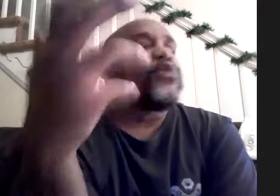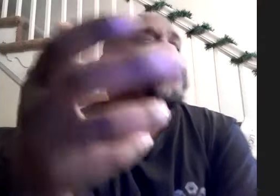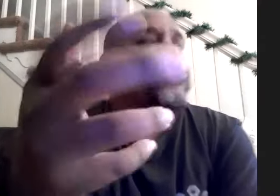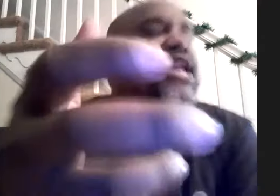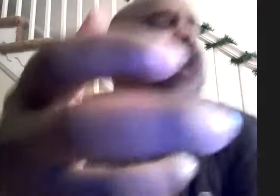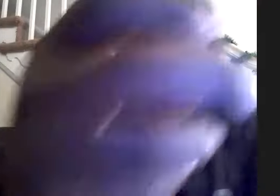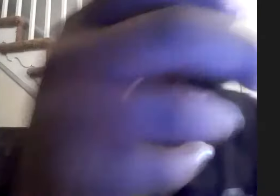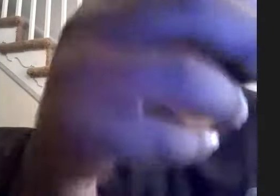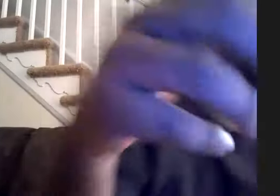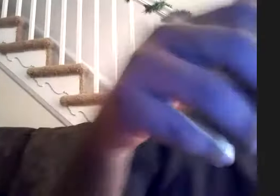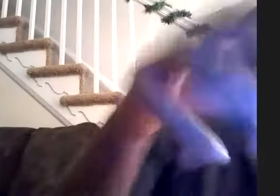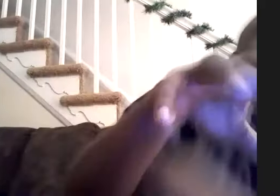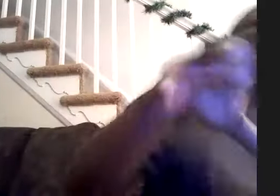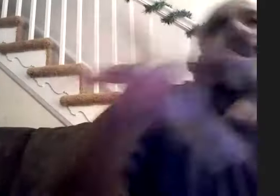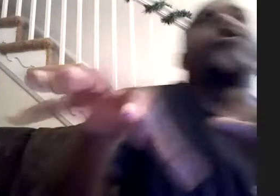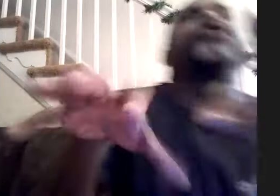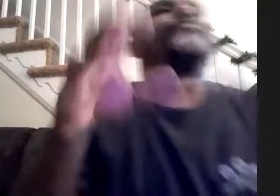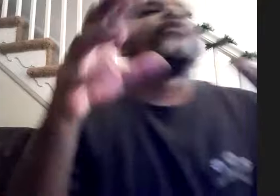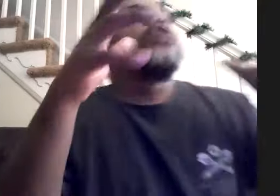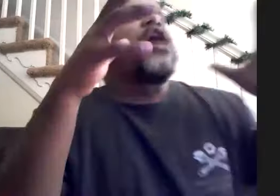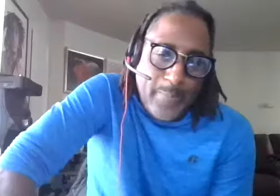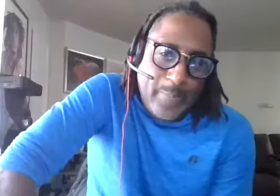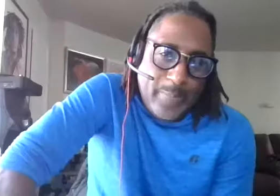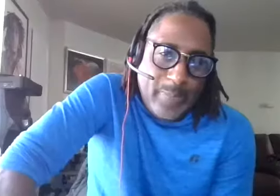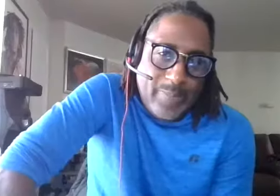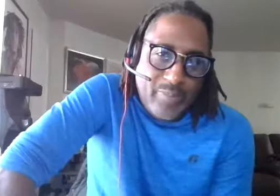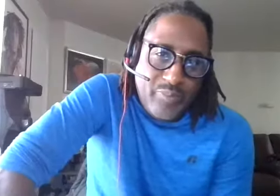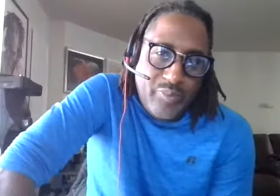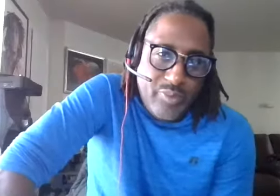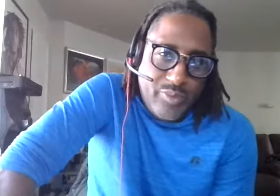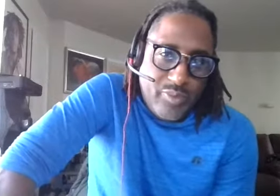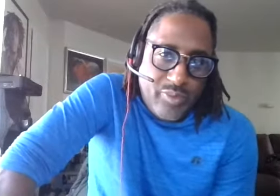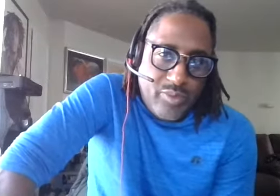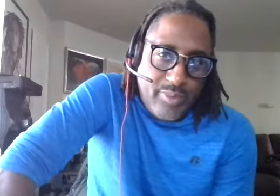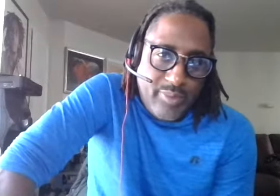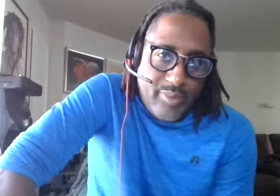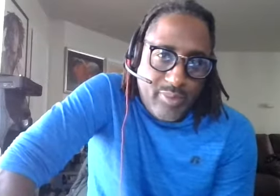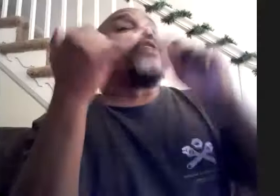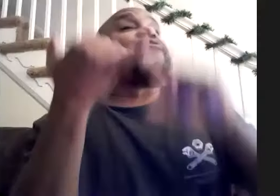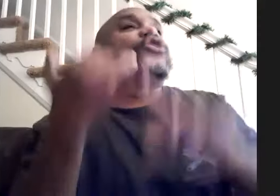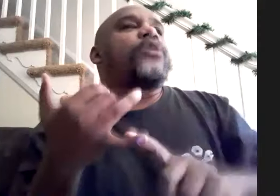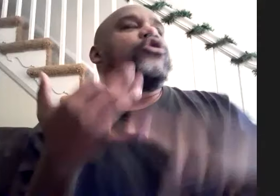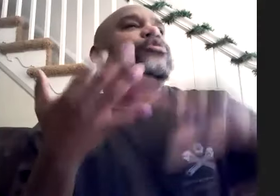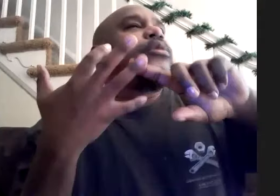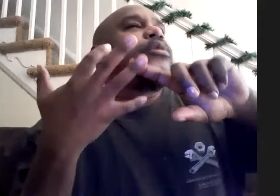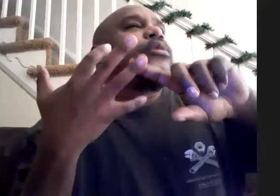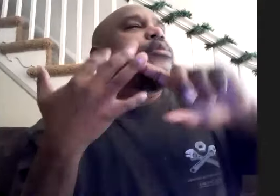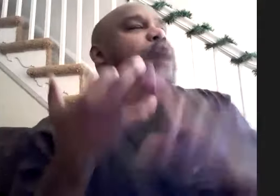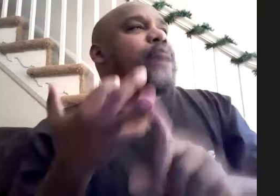people into that question real quick before i answer that question i've come to realize that there were groups like fishbone primus